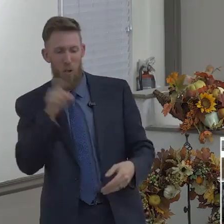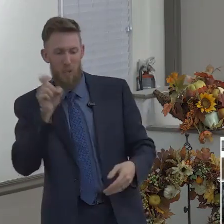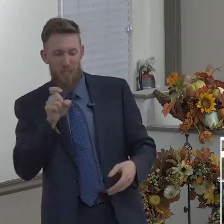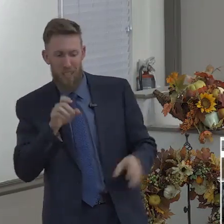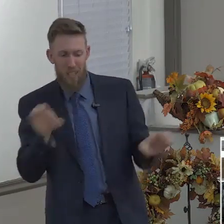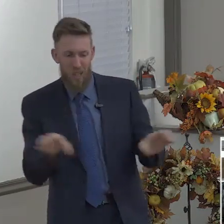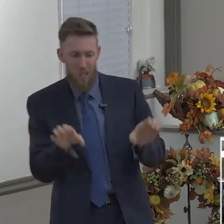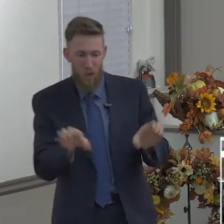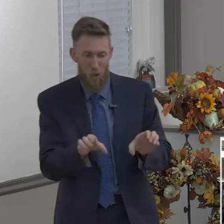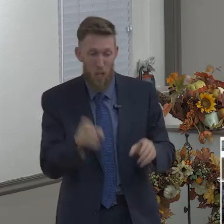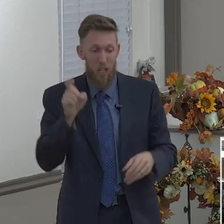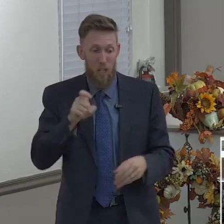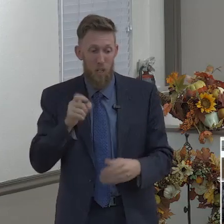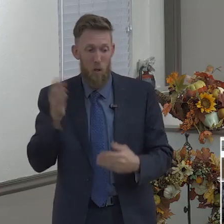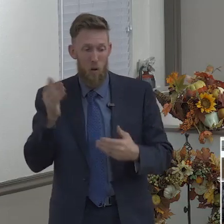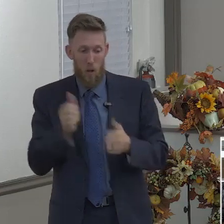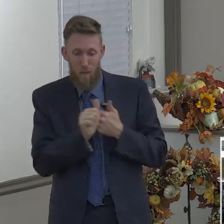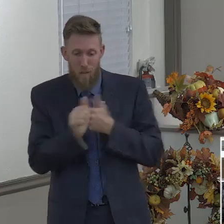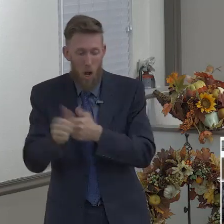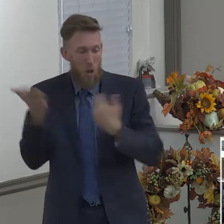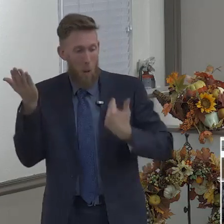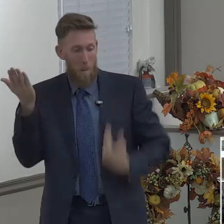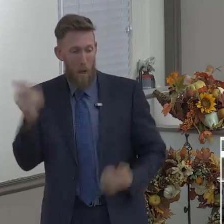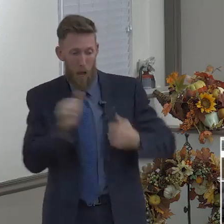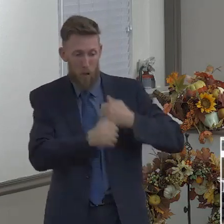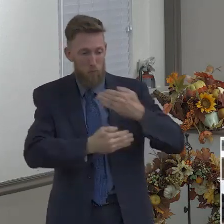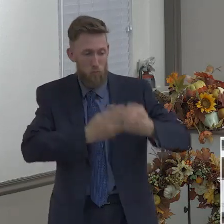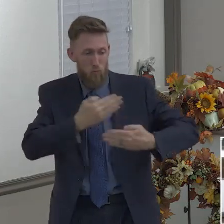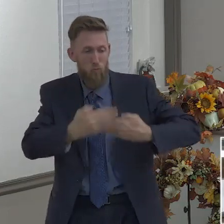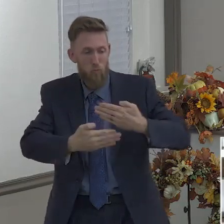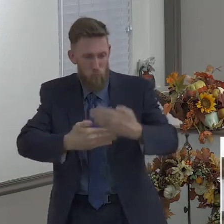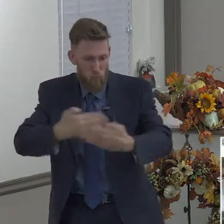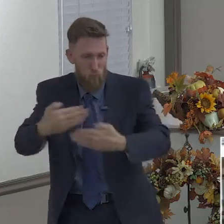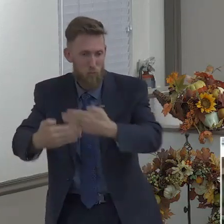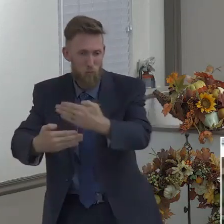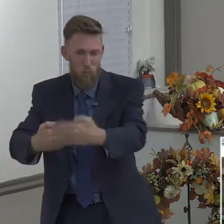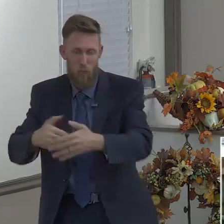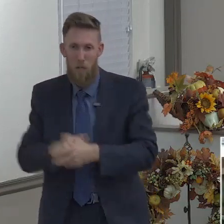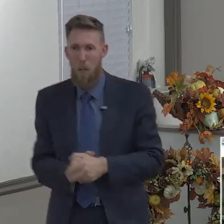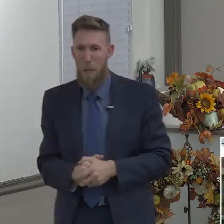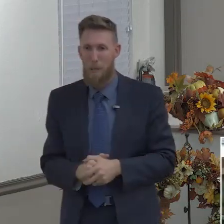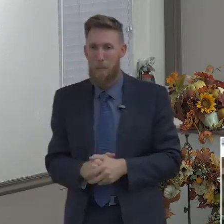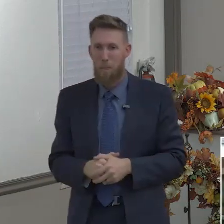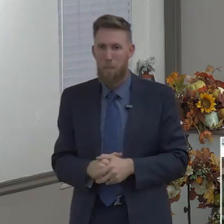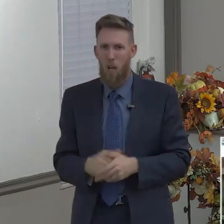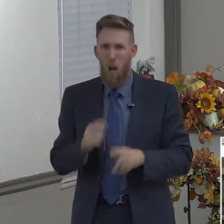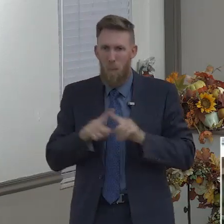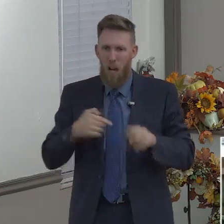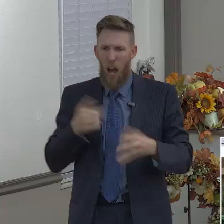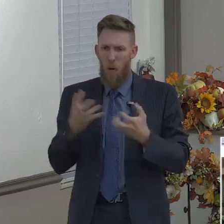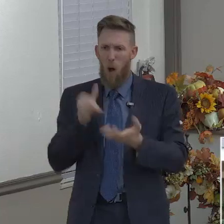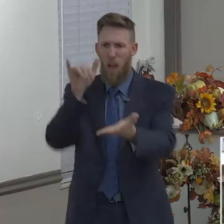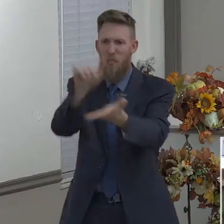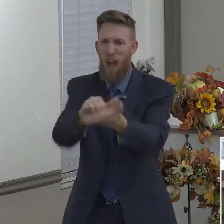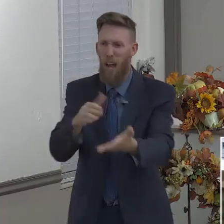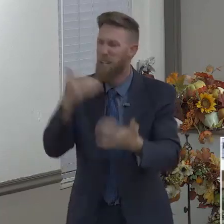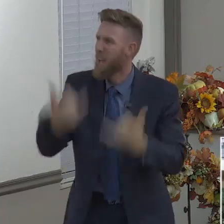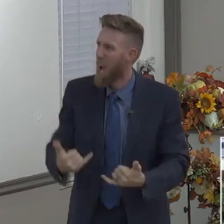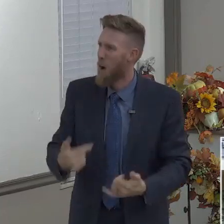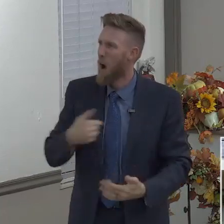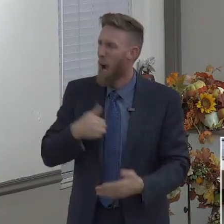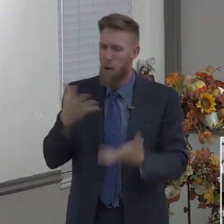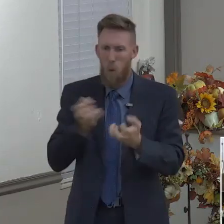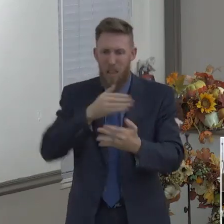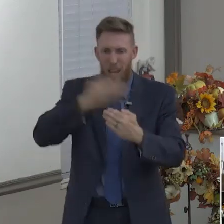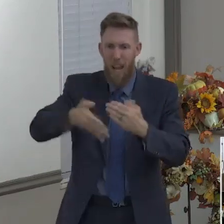What we want to do is we just want to jump. We want to jump from point A to point Z. And God says, wait, wait, you skip points B, C, D, E,